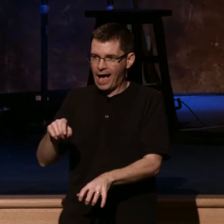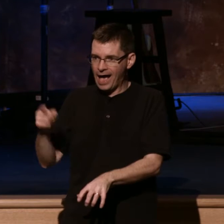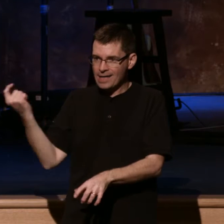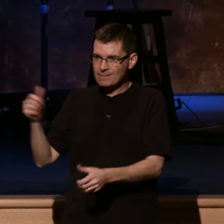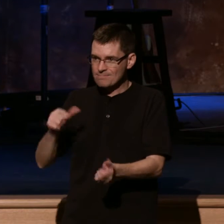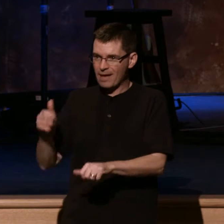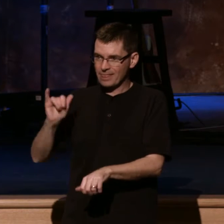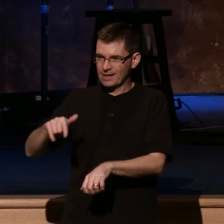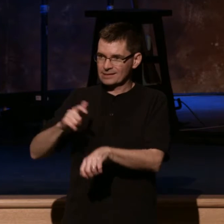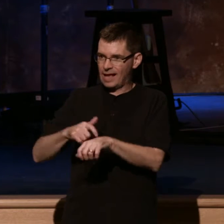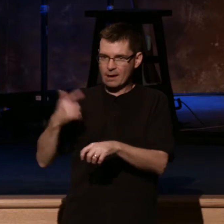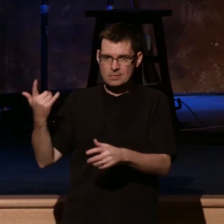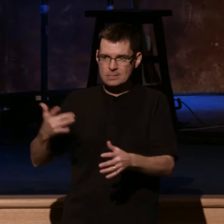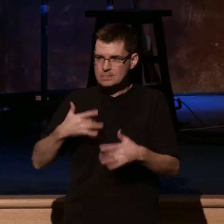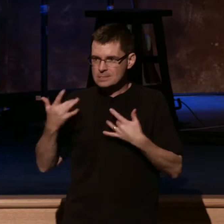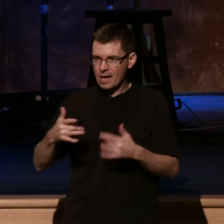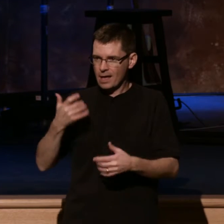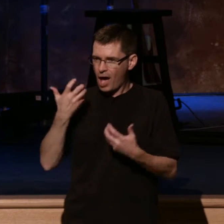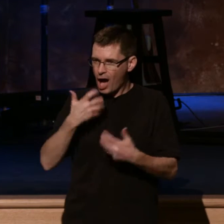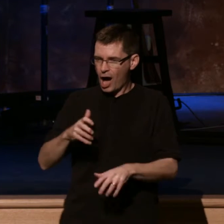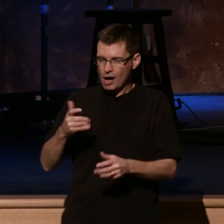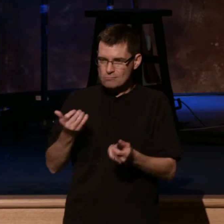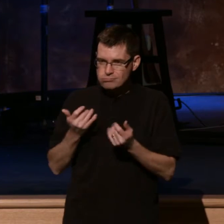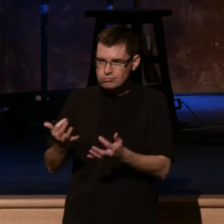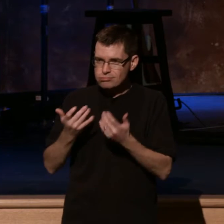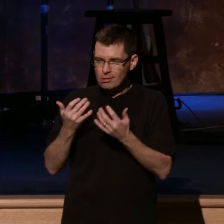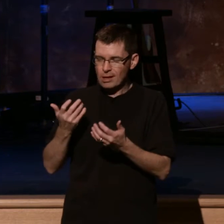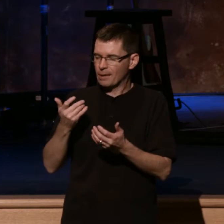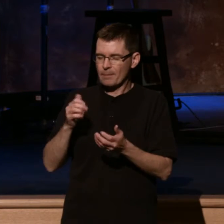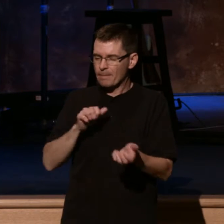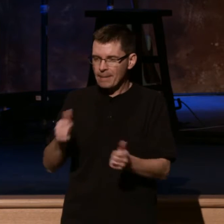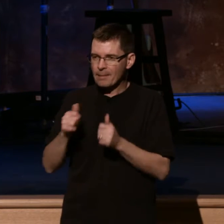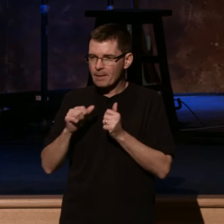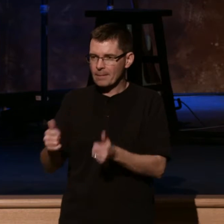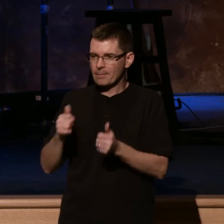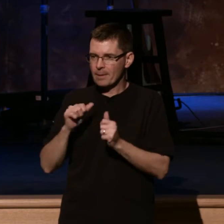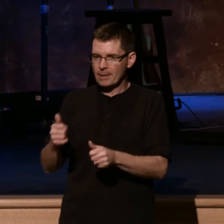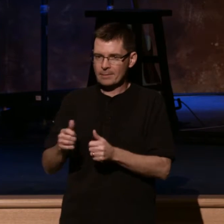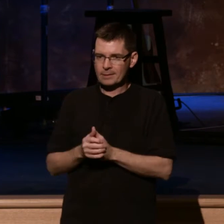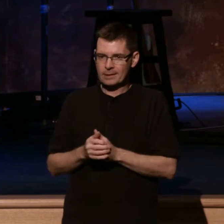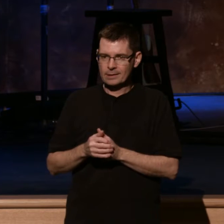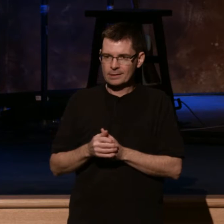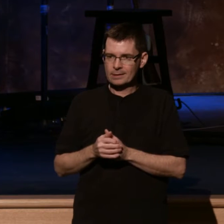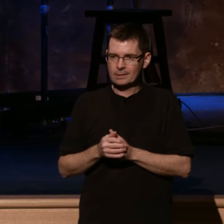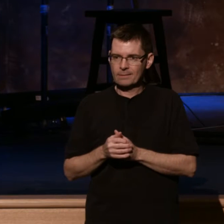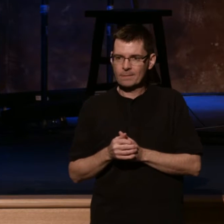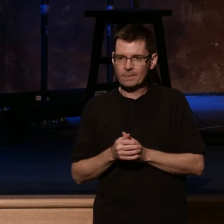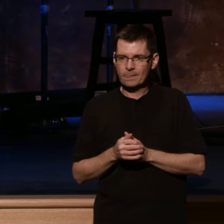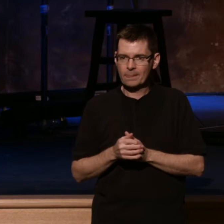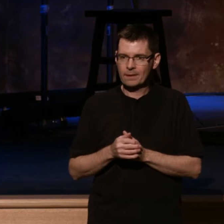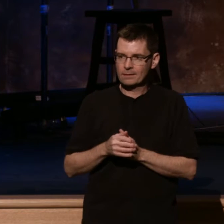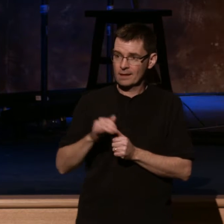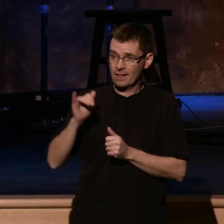But here's what you'll love. There are some historians who believe that that revival actually started in Hamilton, Ontario.